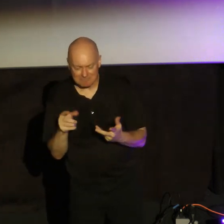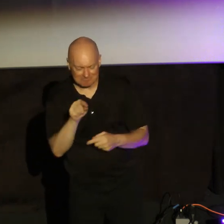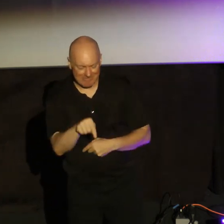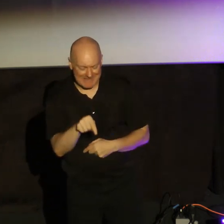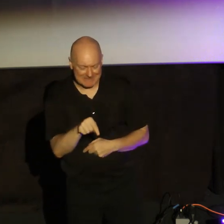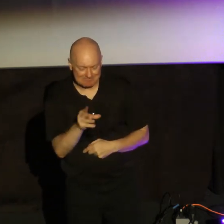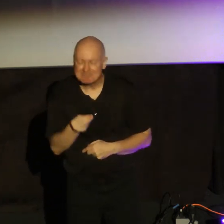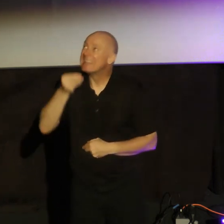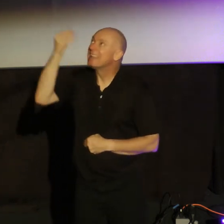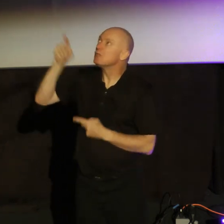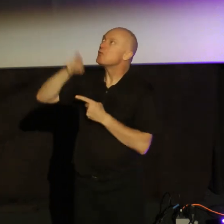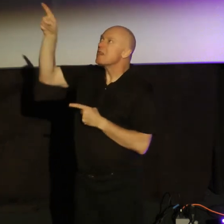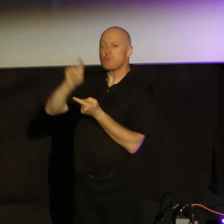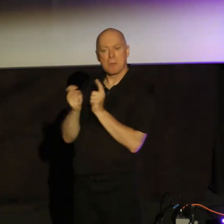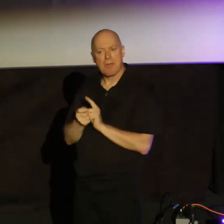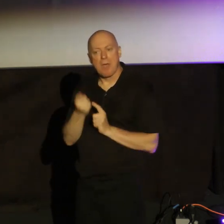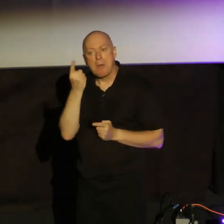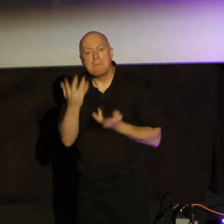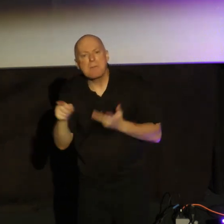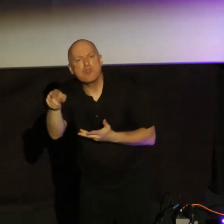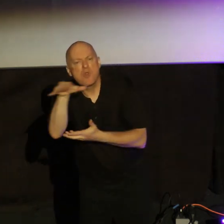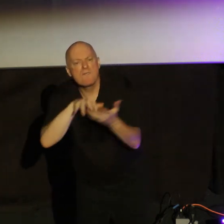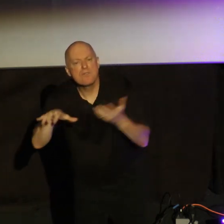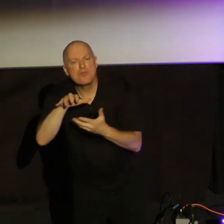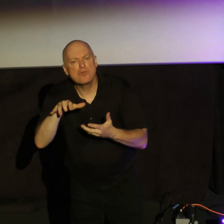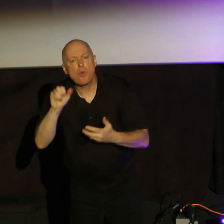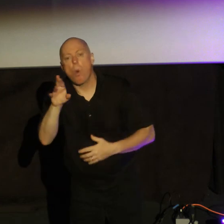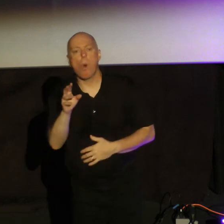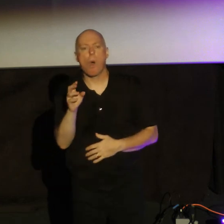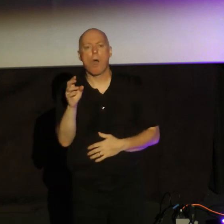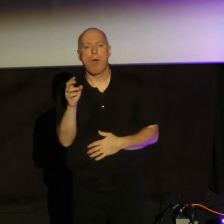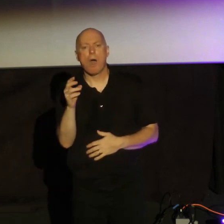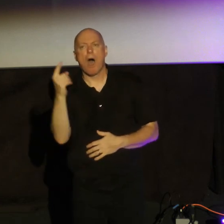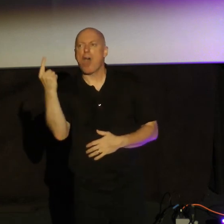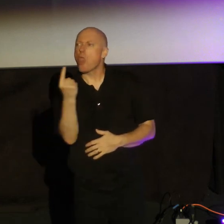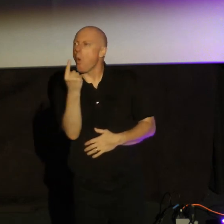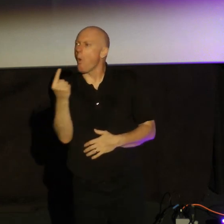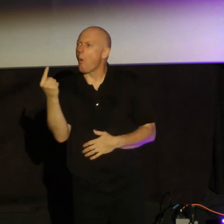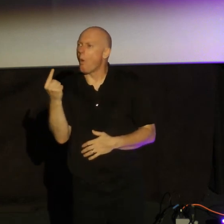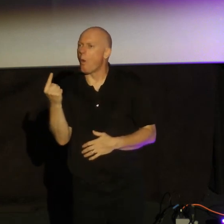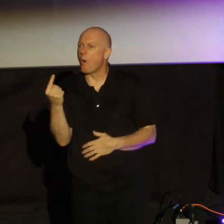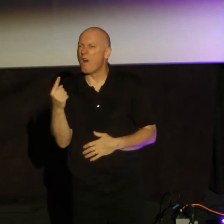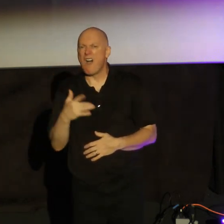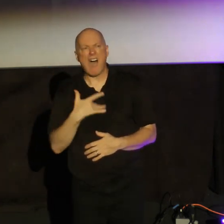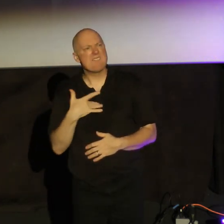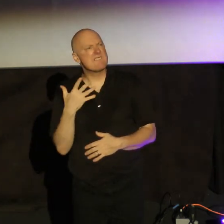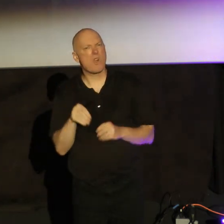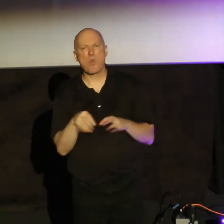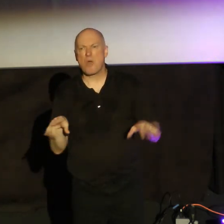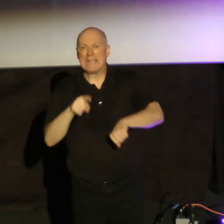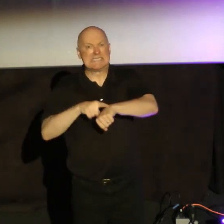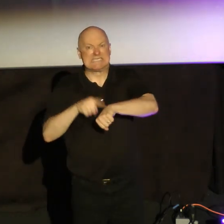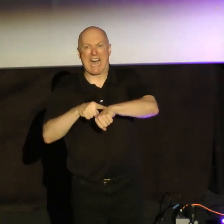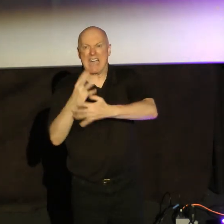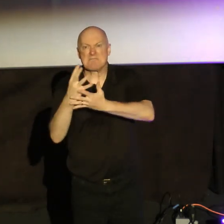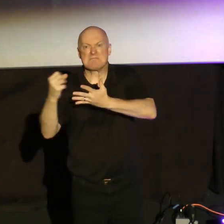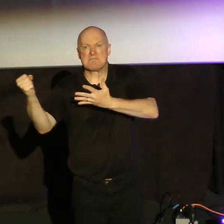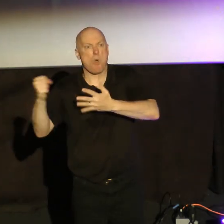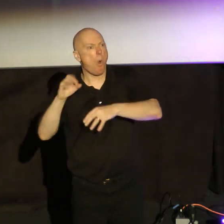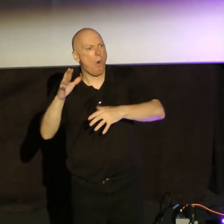to repent. Maybe you're confused, alone, or looking that it looks like you've lost everything. Or time's running out. Or things are desperate. And